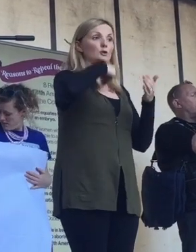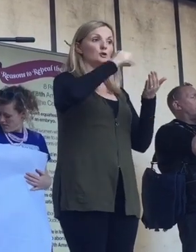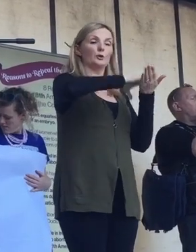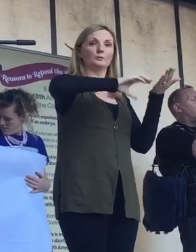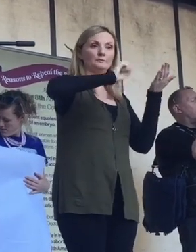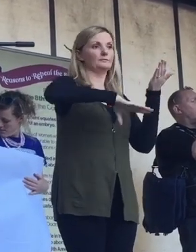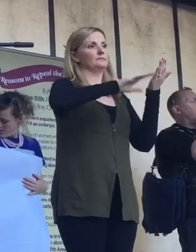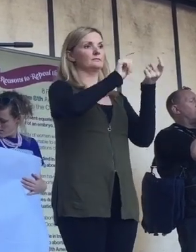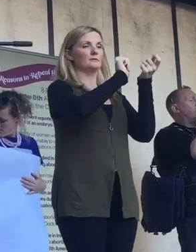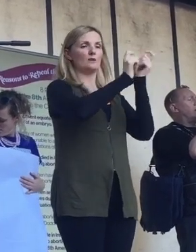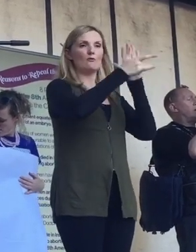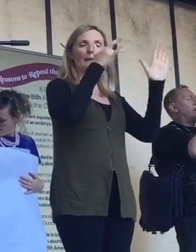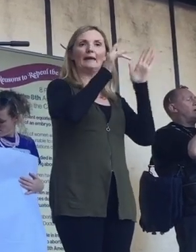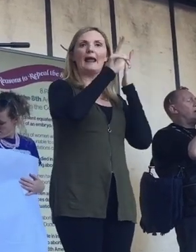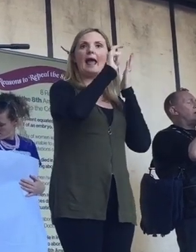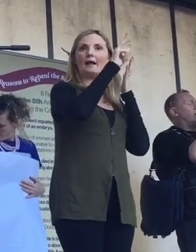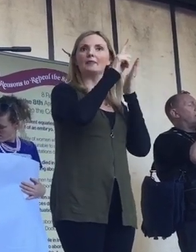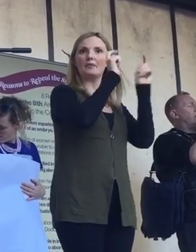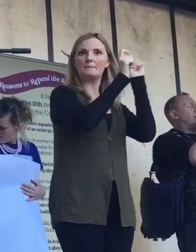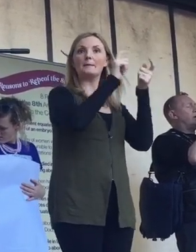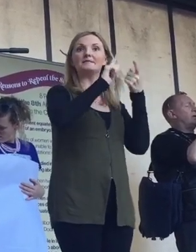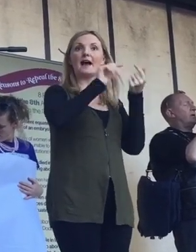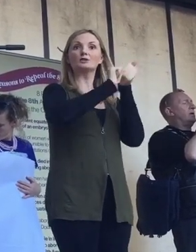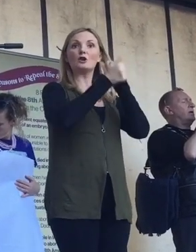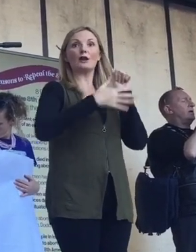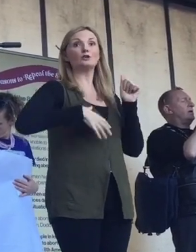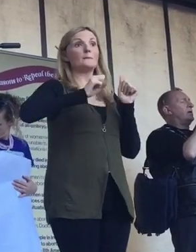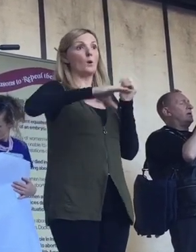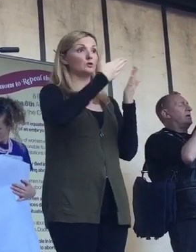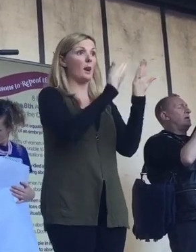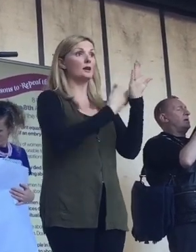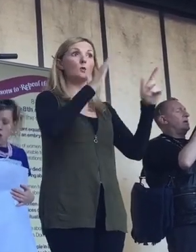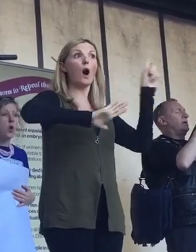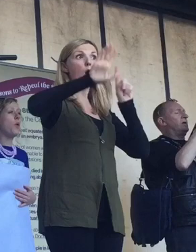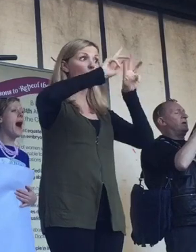change its abortion laws. Right around the world today that's happening.